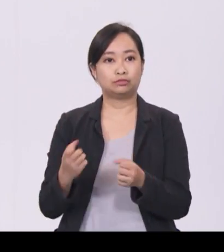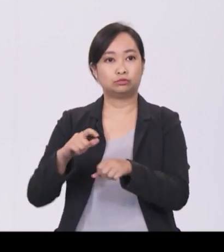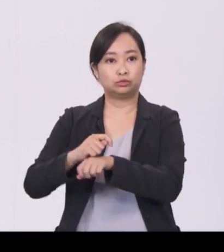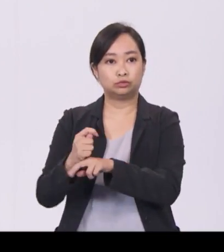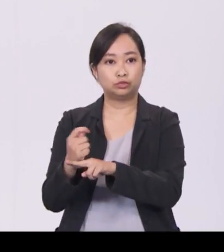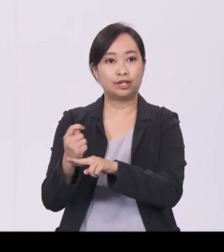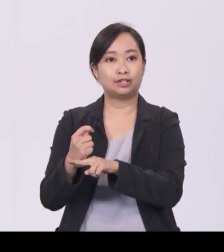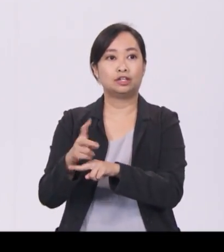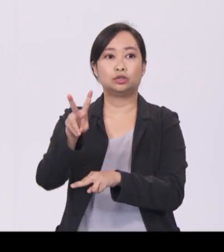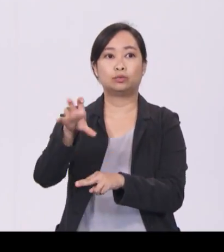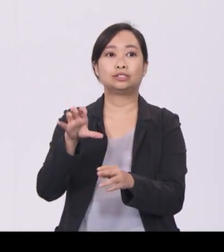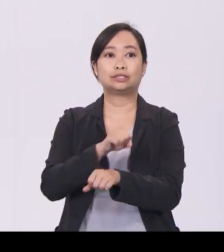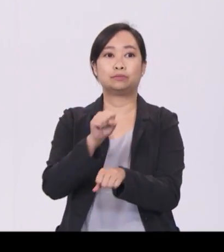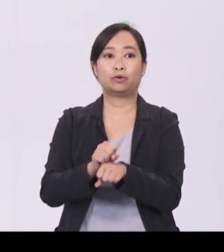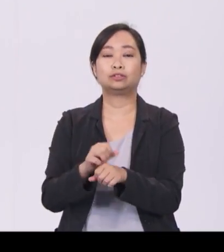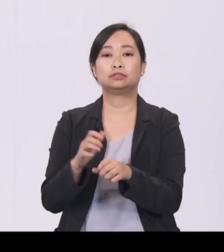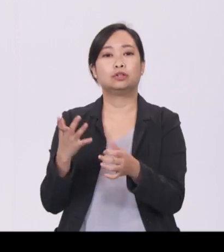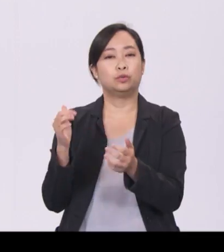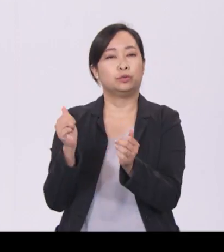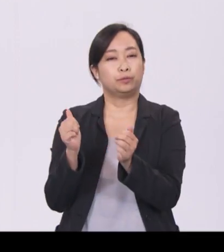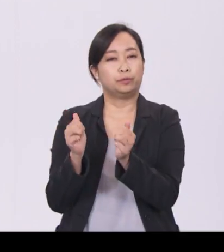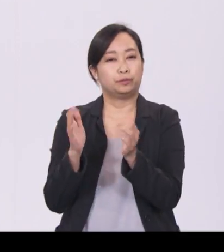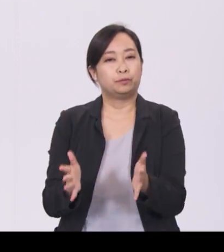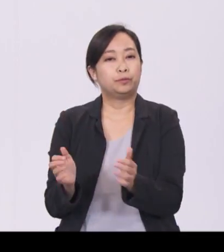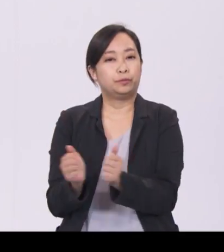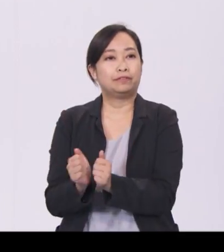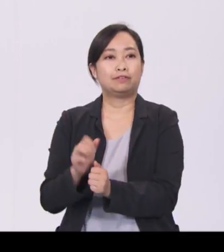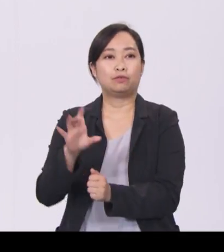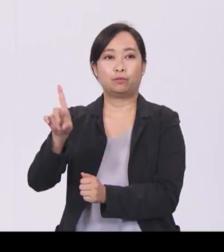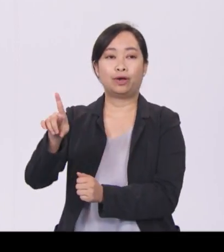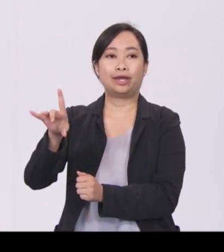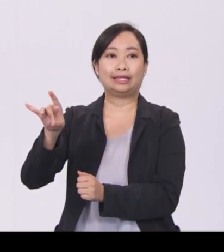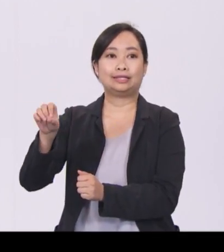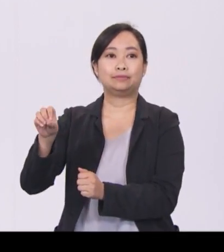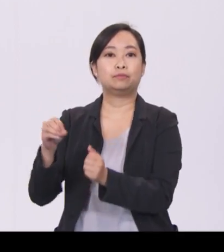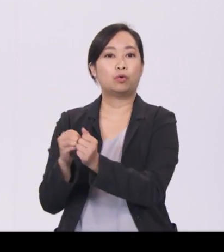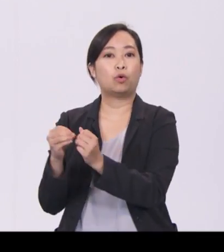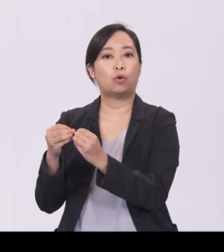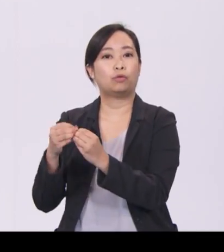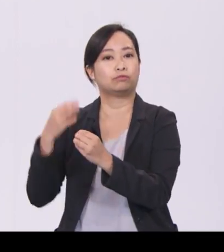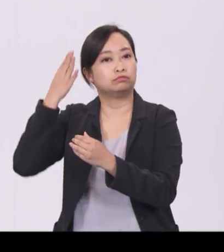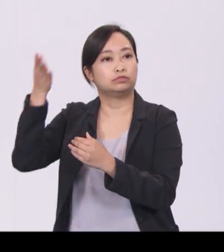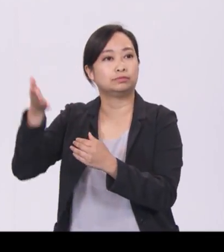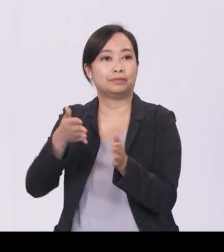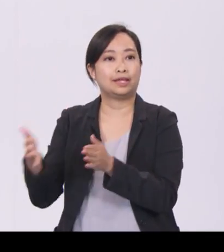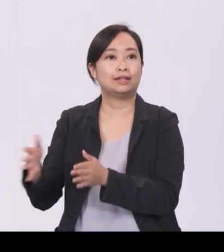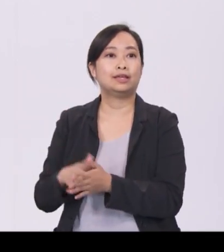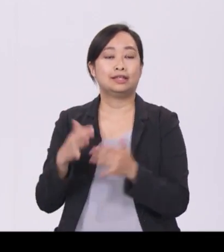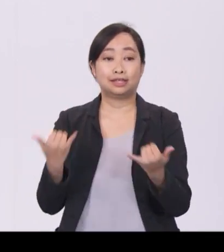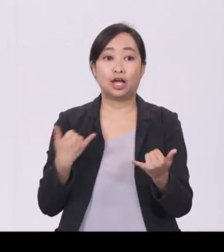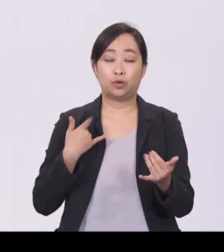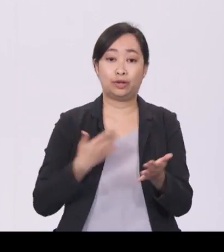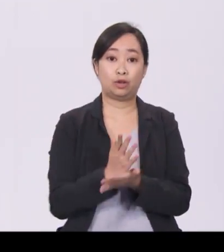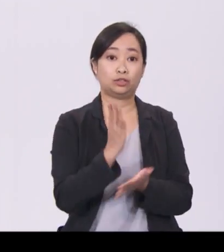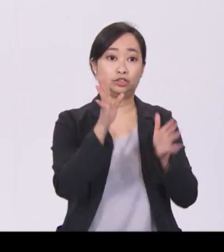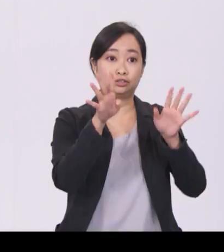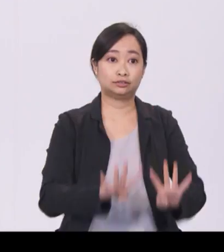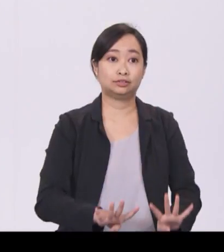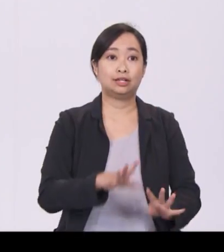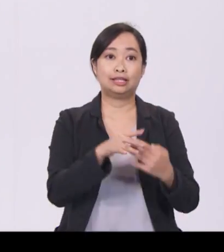This year, we will launch a new ASEAN Leadership Program under the LDI to help our business leaders build networks